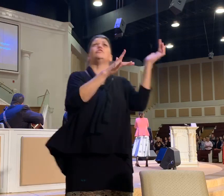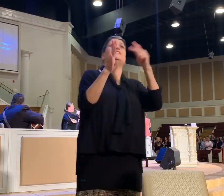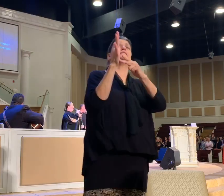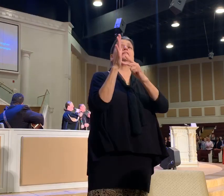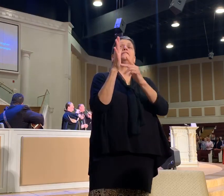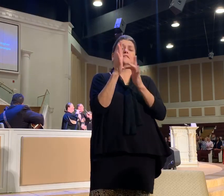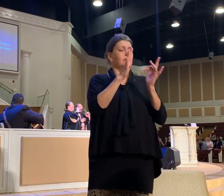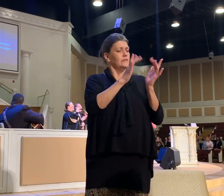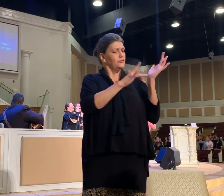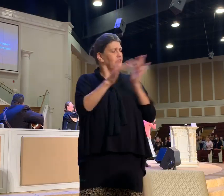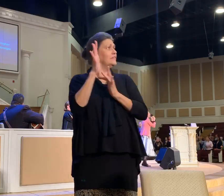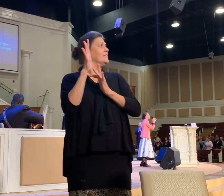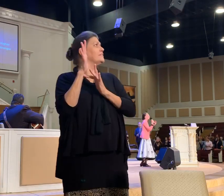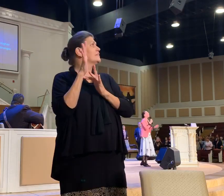Oh,